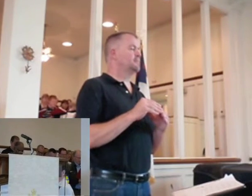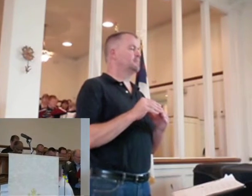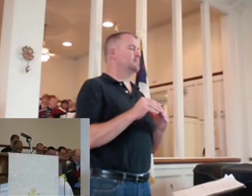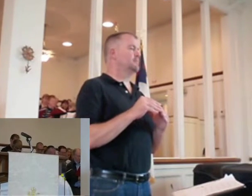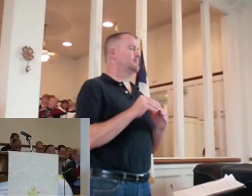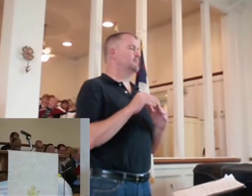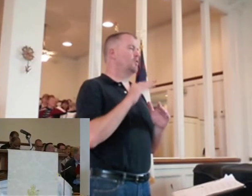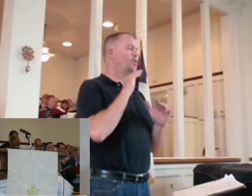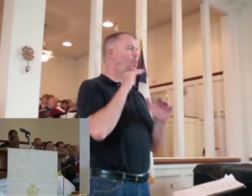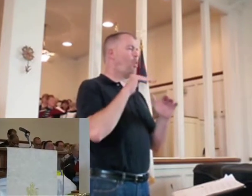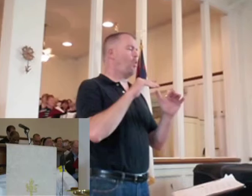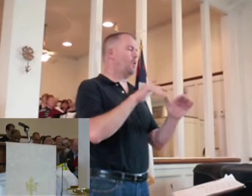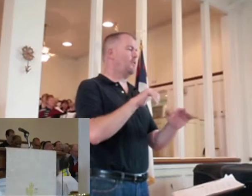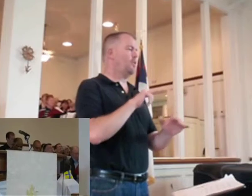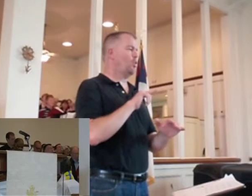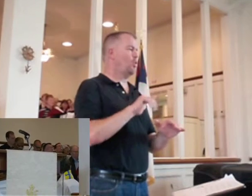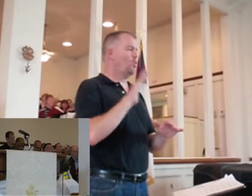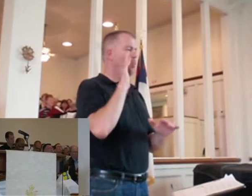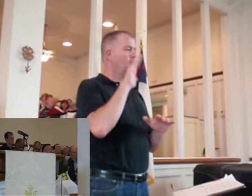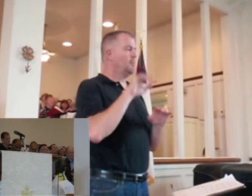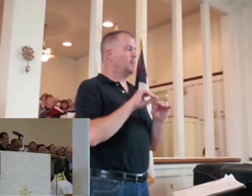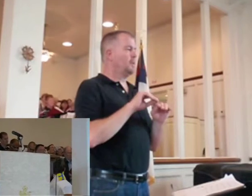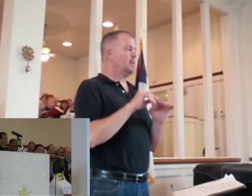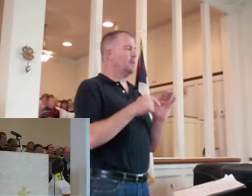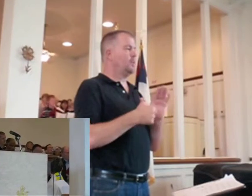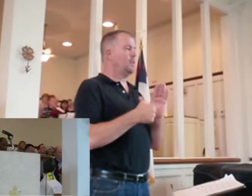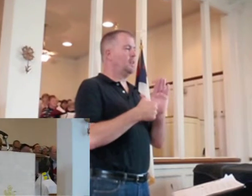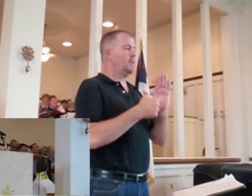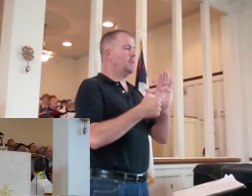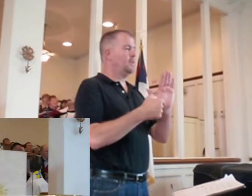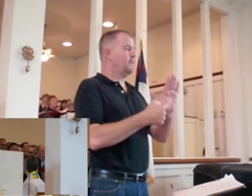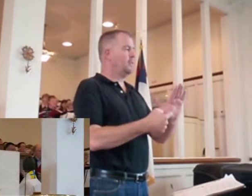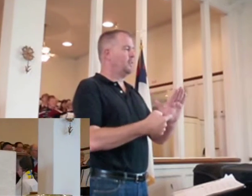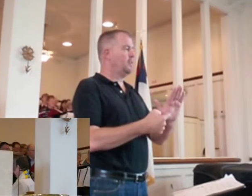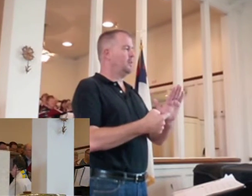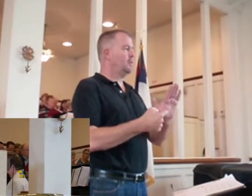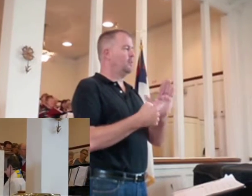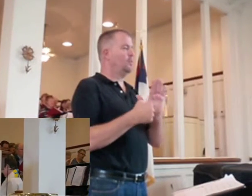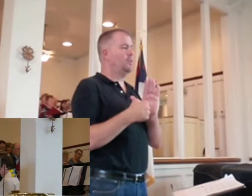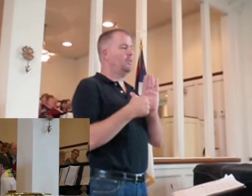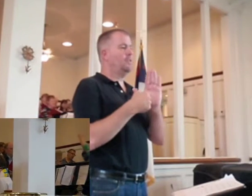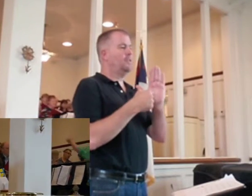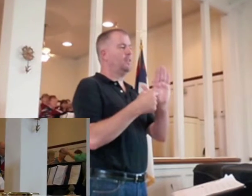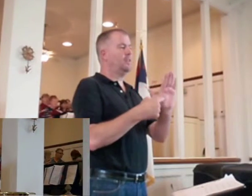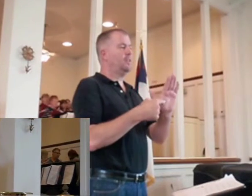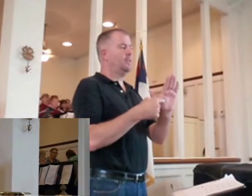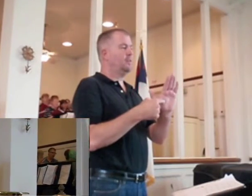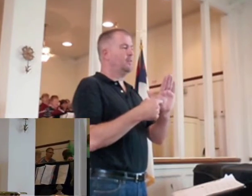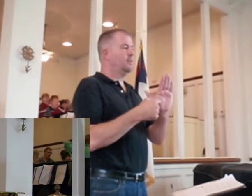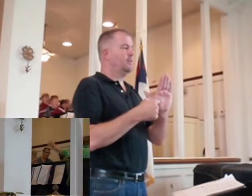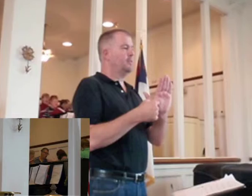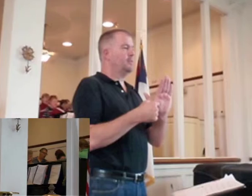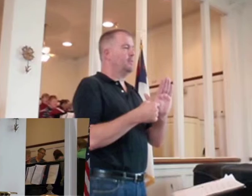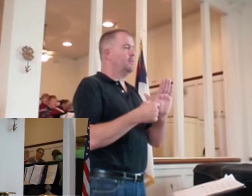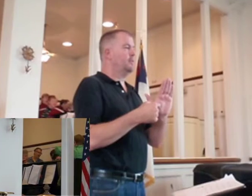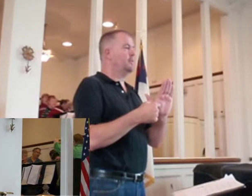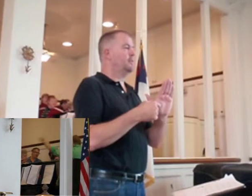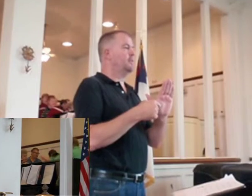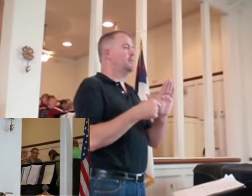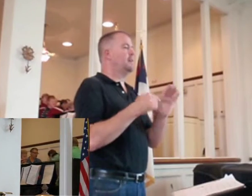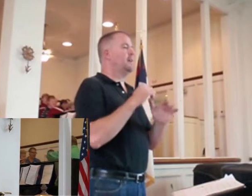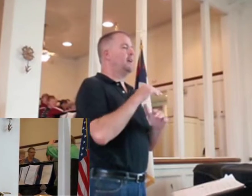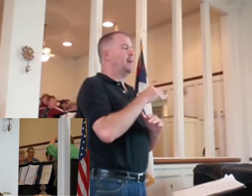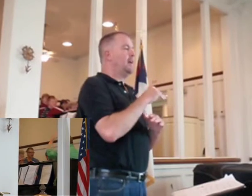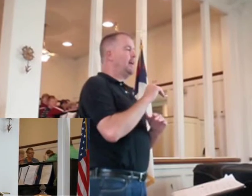revealed, revealed, and the